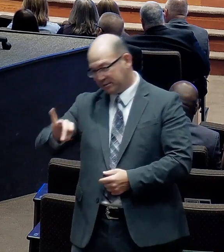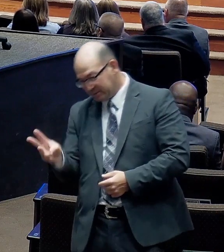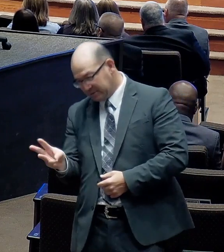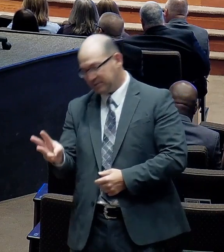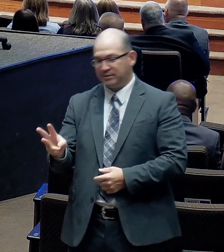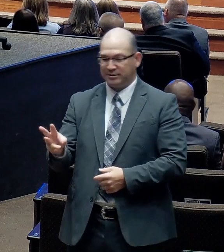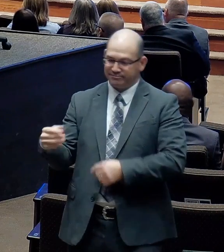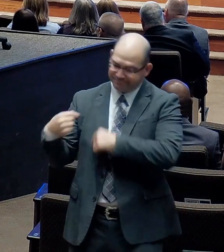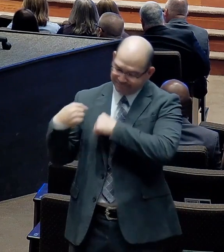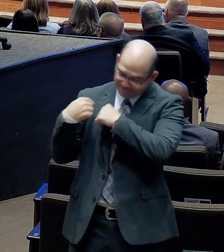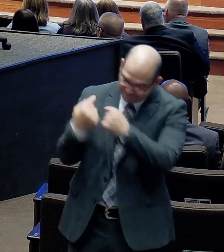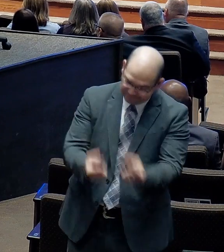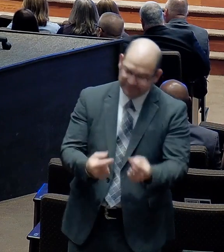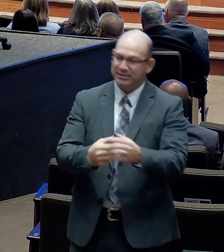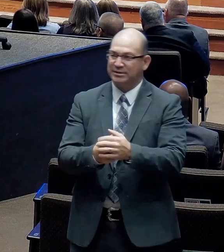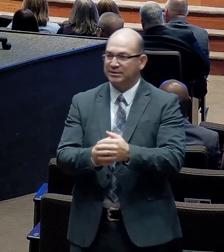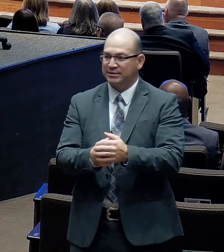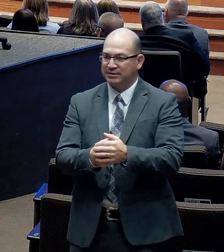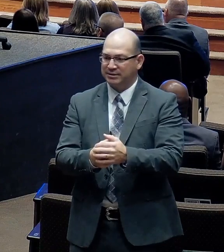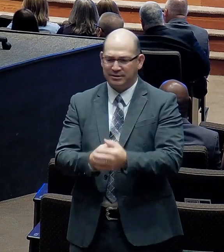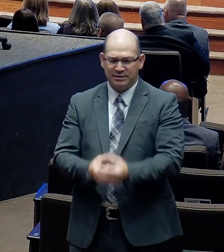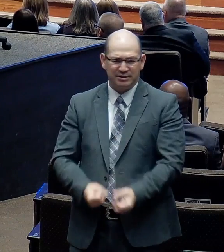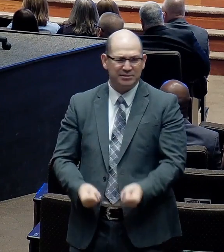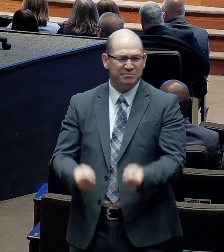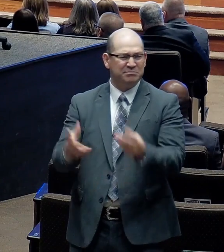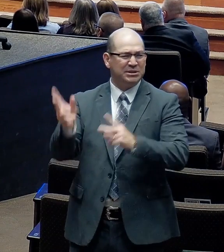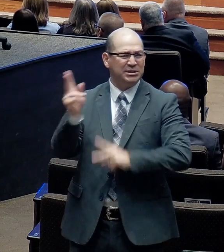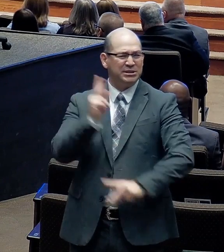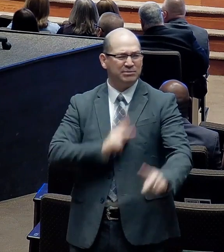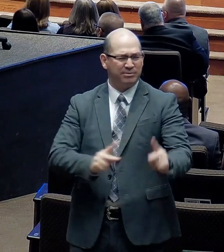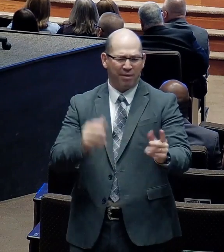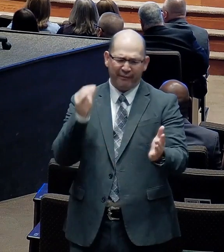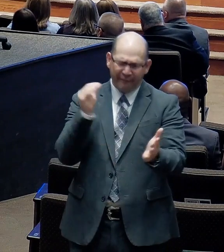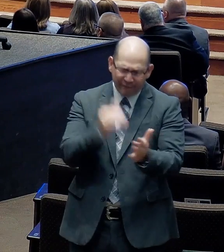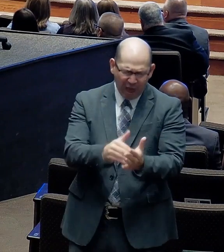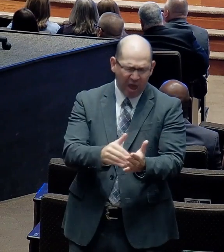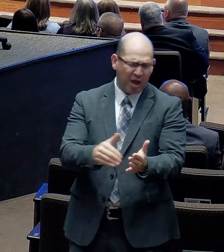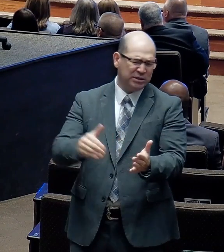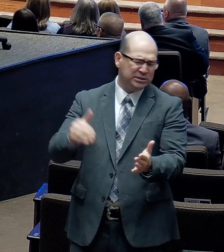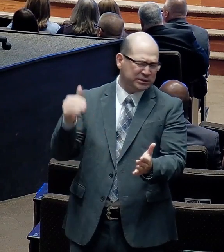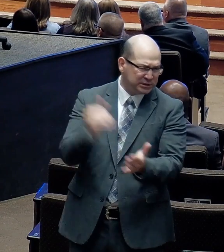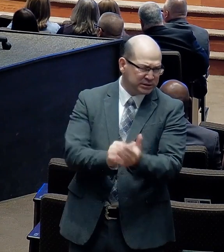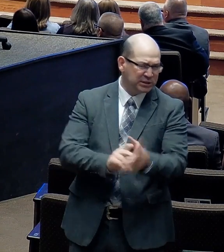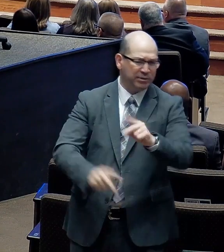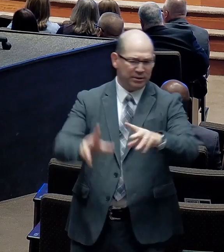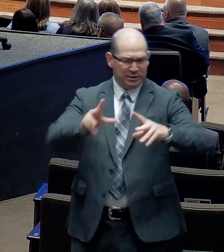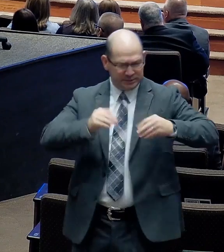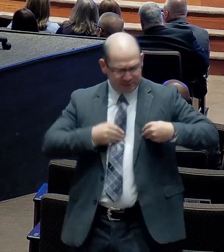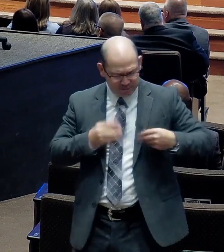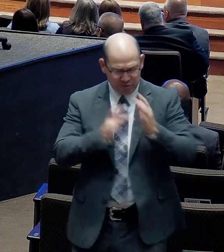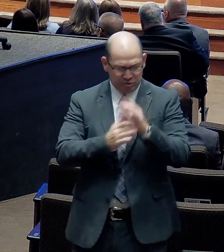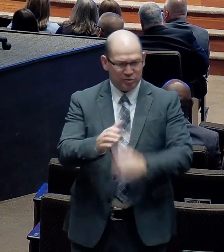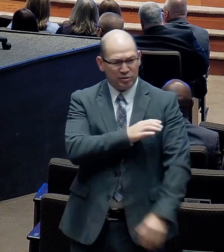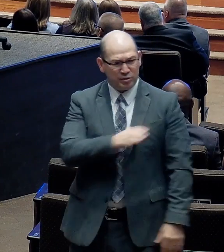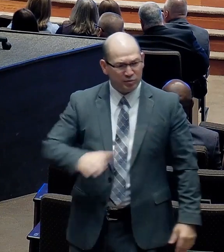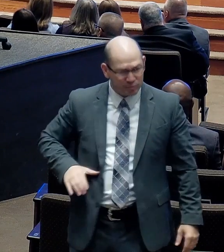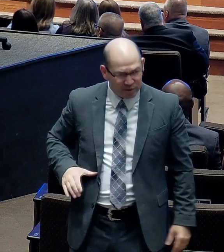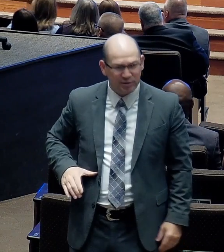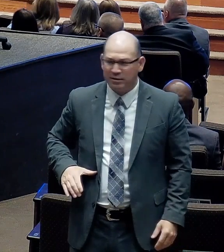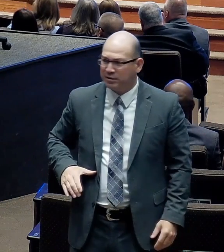Tens. Of thousands. Of people. Are saved. As a result. Of the ministry. Of